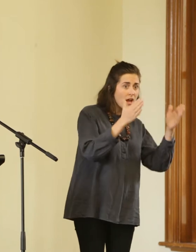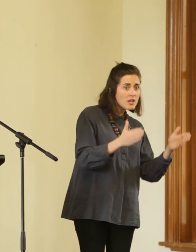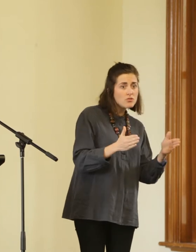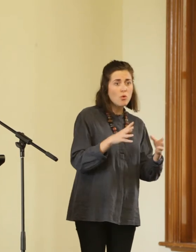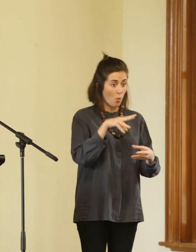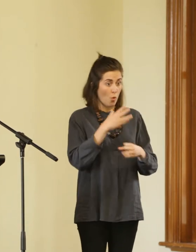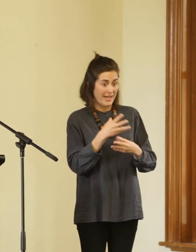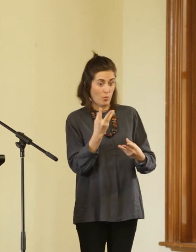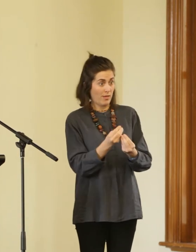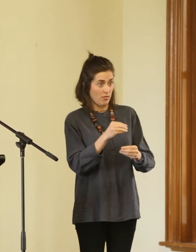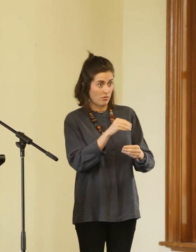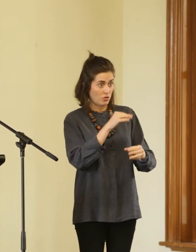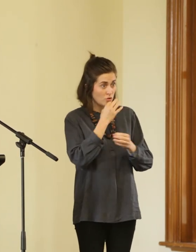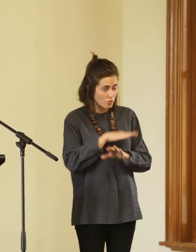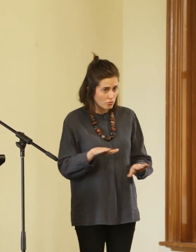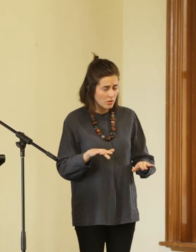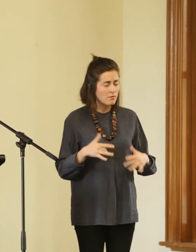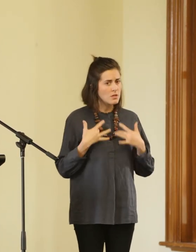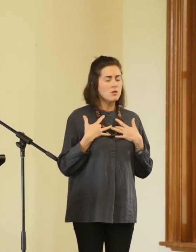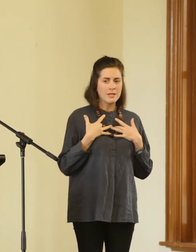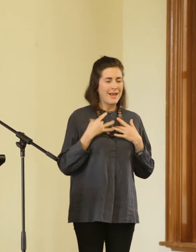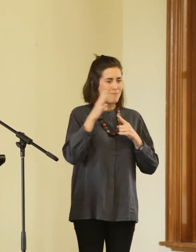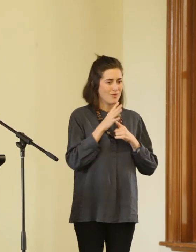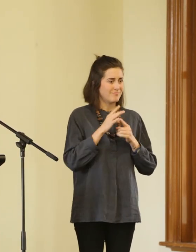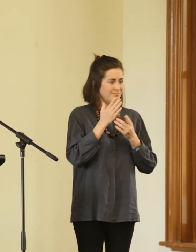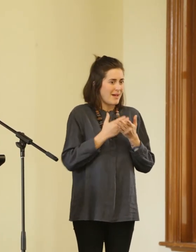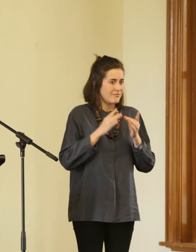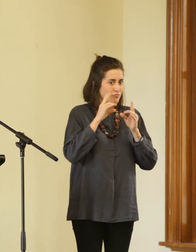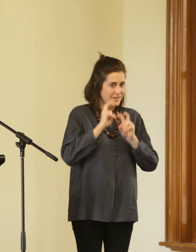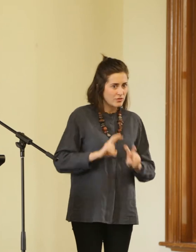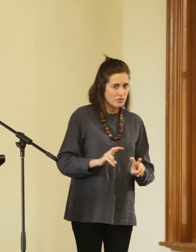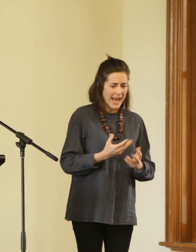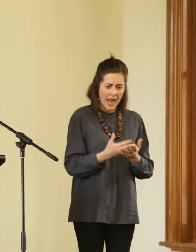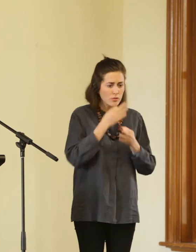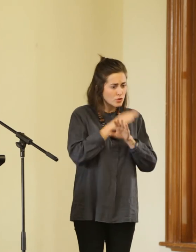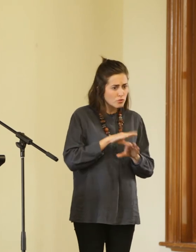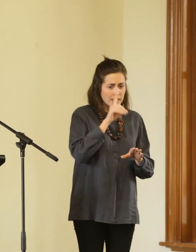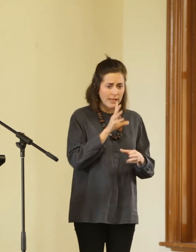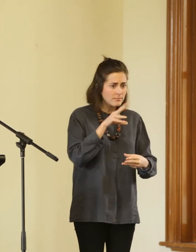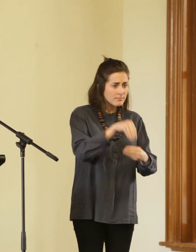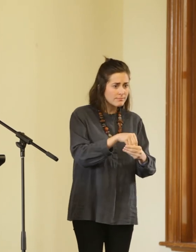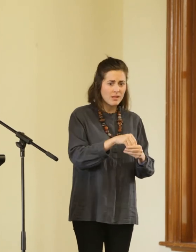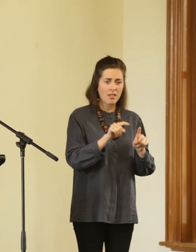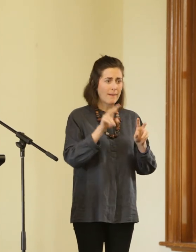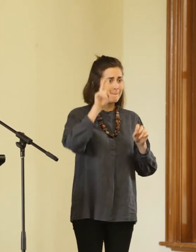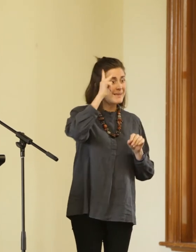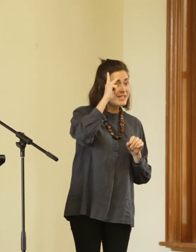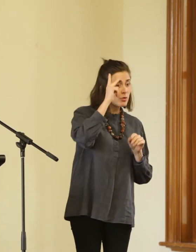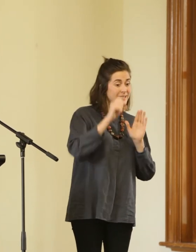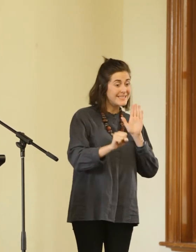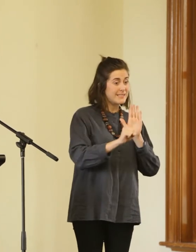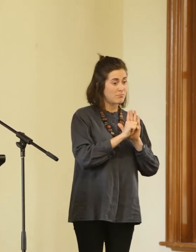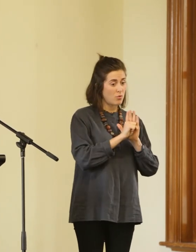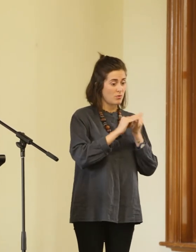raise the very ideas that are central to my research project. Questions of how children might function as political symbols in art and how the